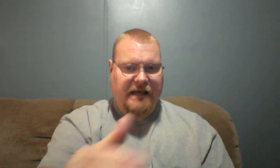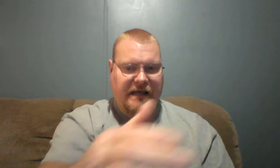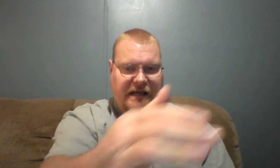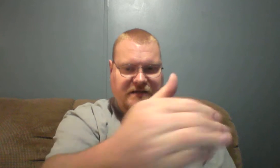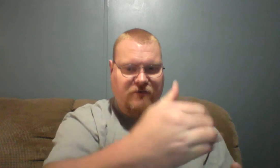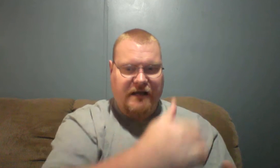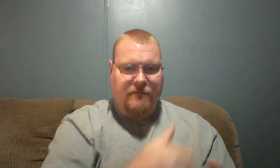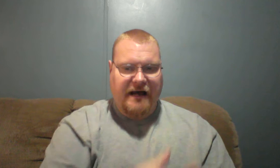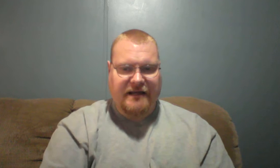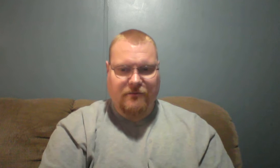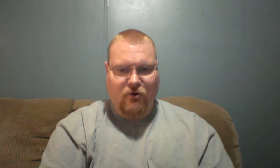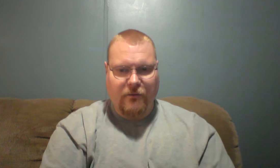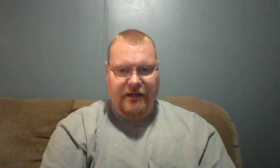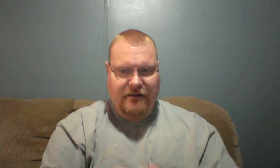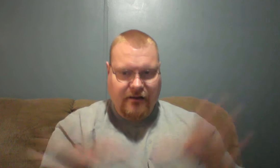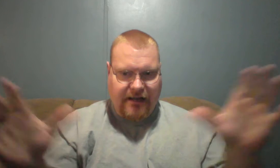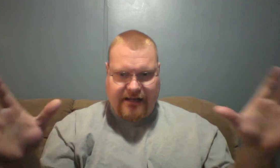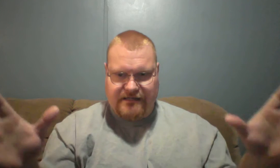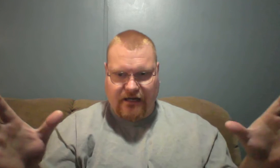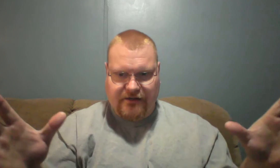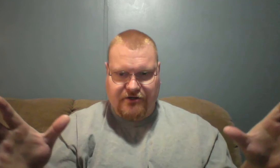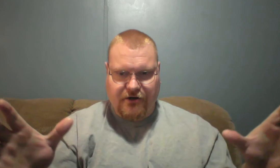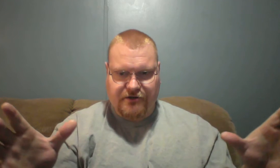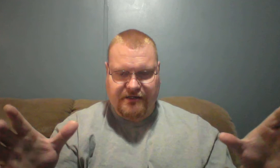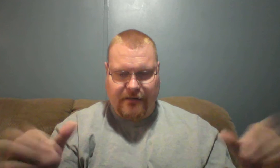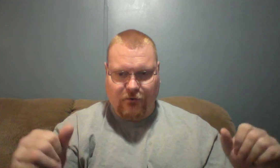his way up behind the pulpit and he's got the church at that point.